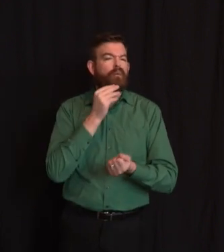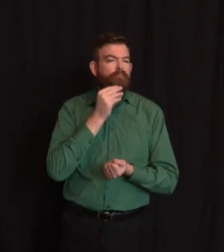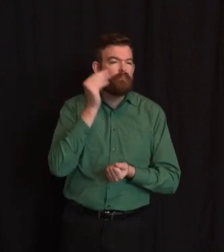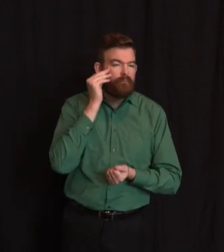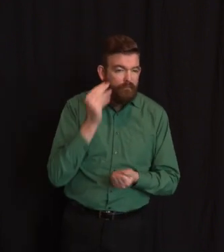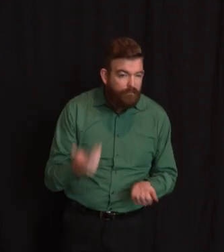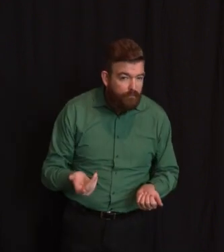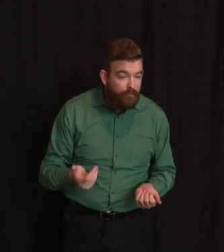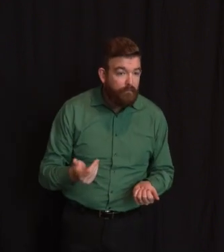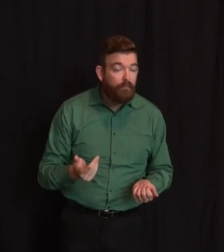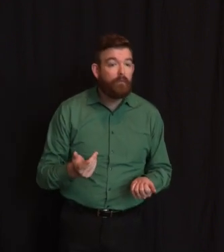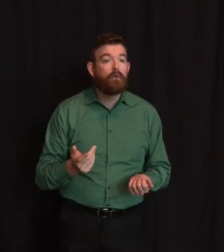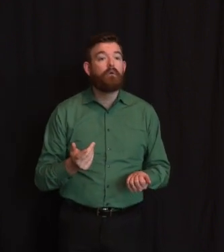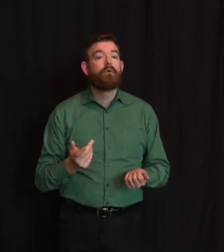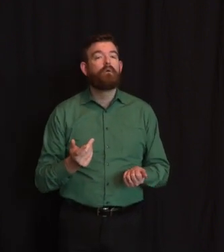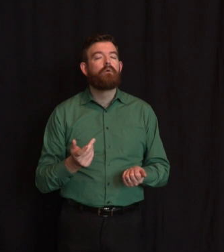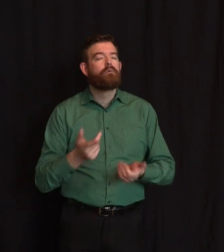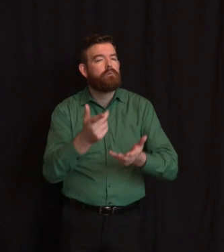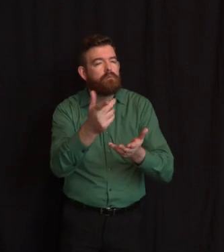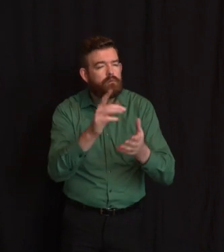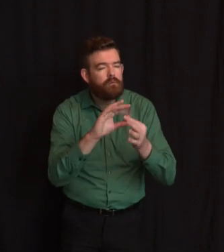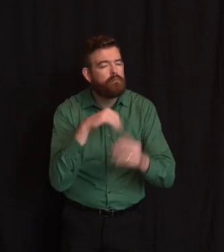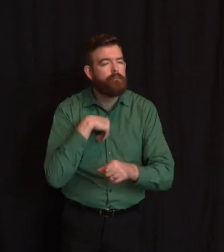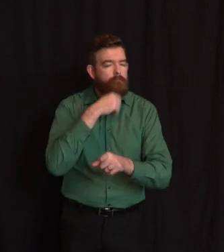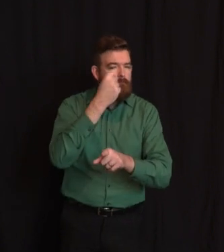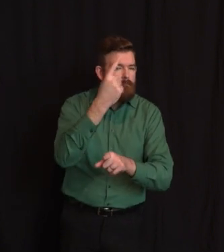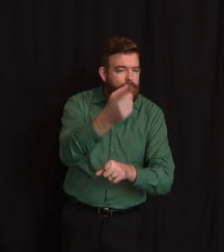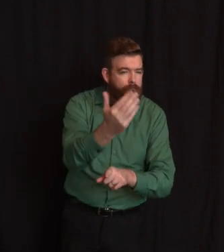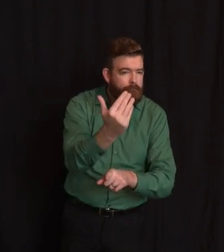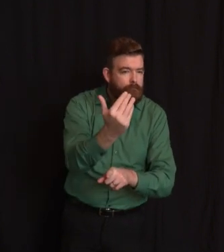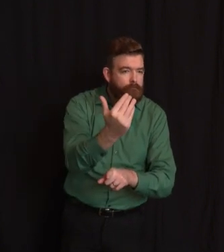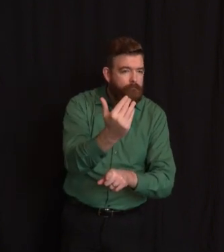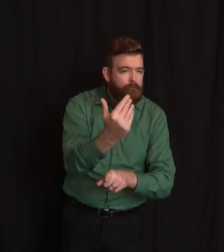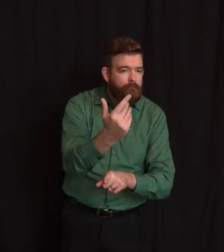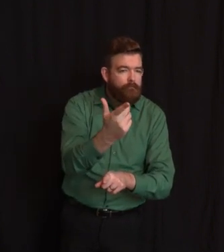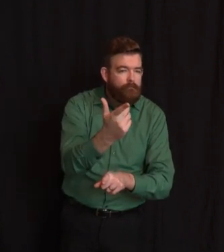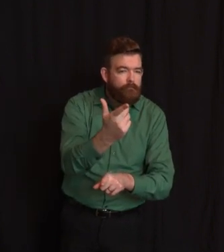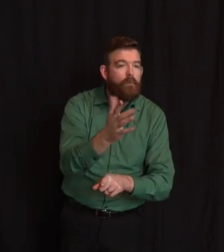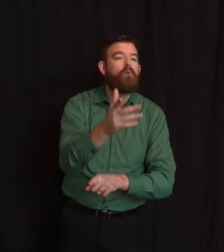DNR point on the other hand, is it possible that it may be inflated on the other, opposite that?